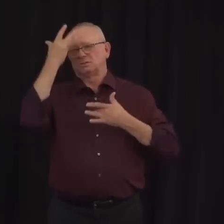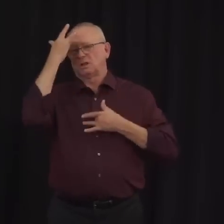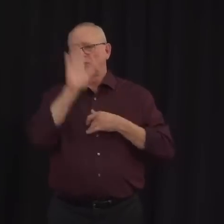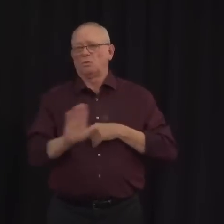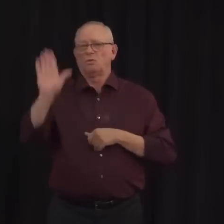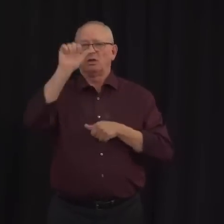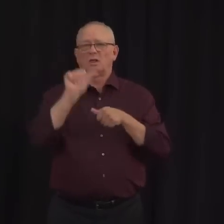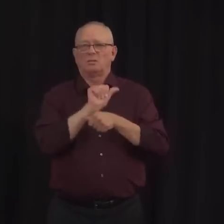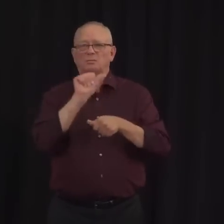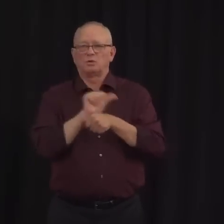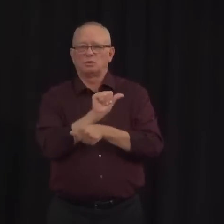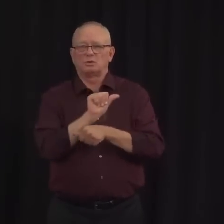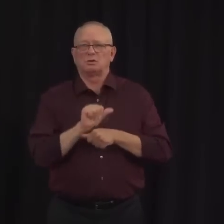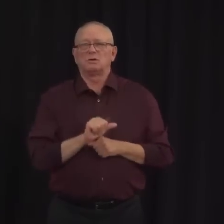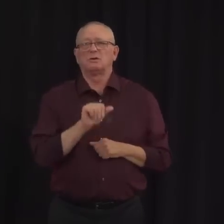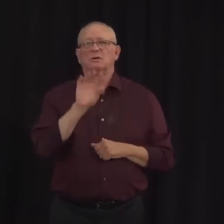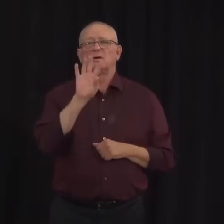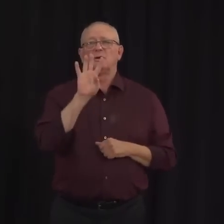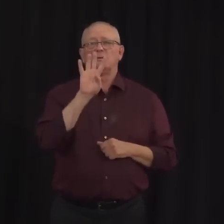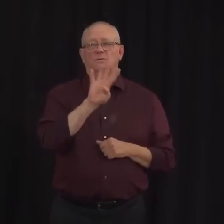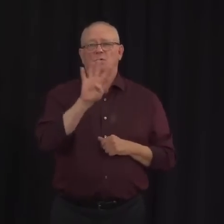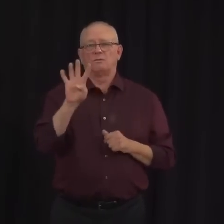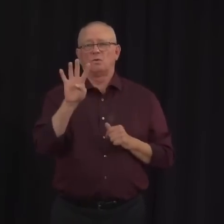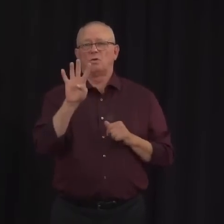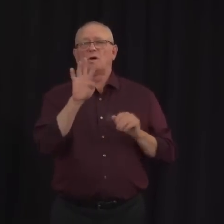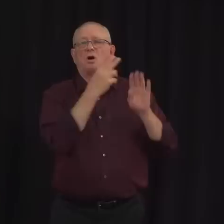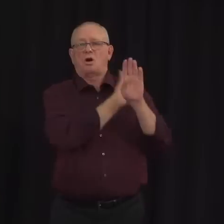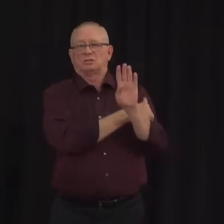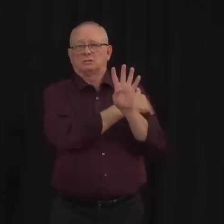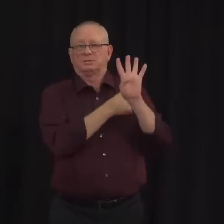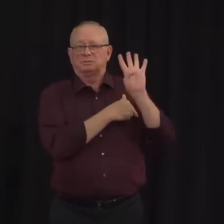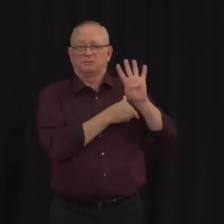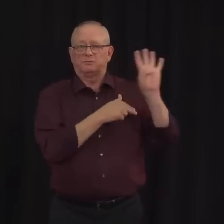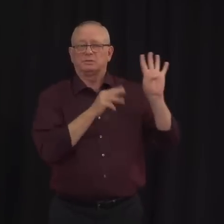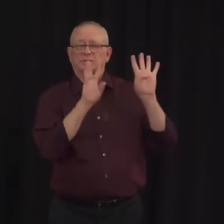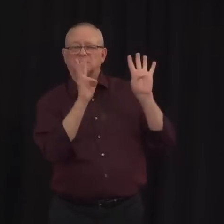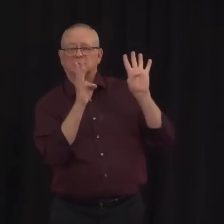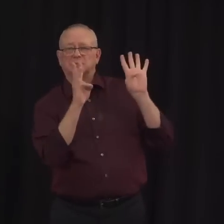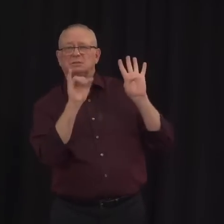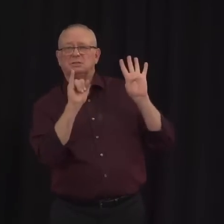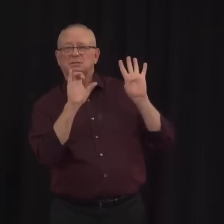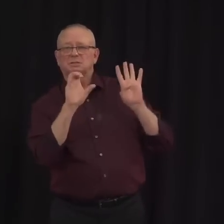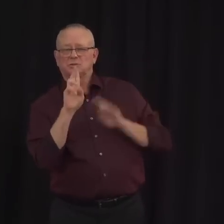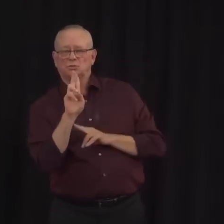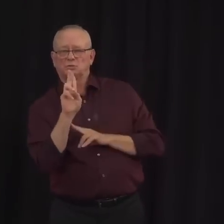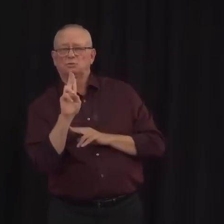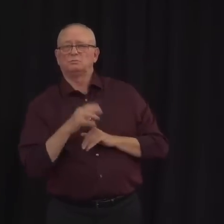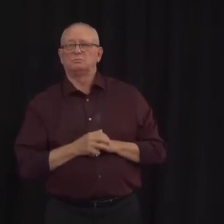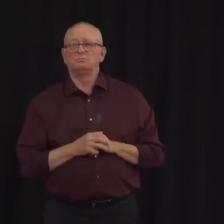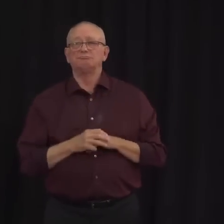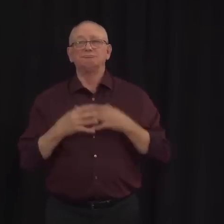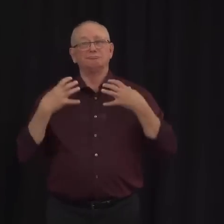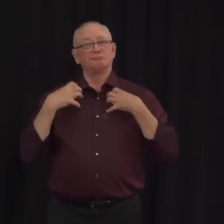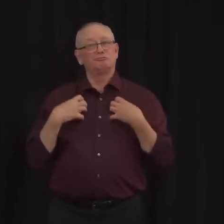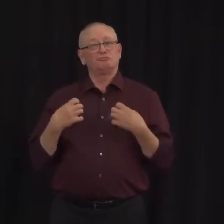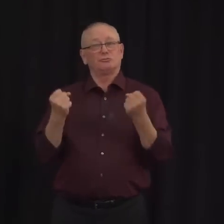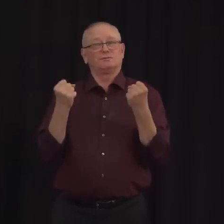in intensive care. As of today, the total number of Albertans who have recovered from the virus is 13